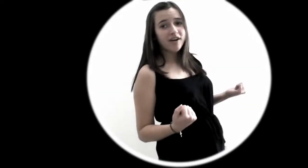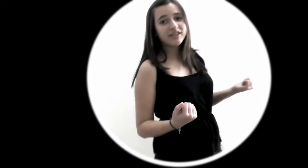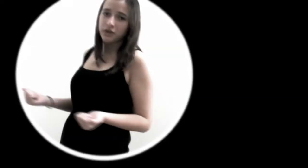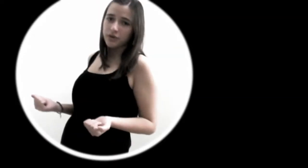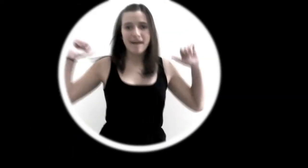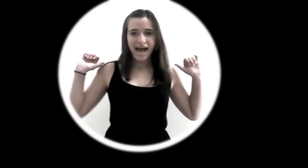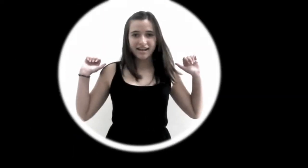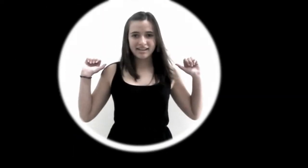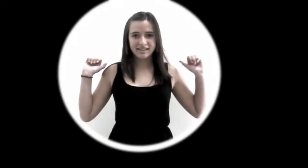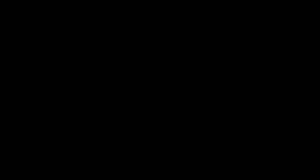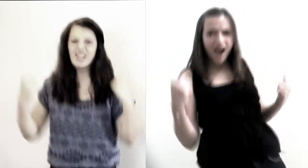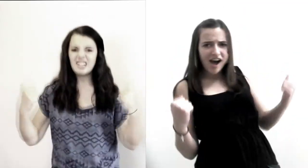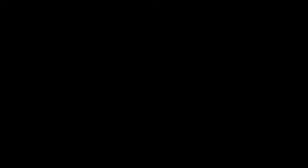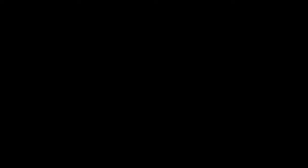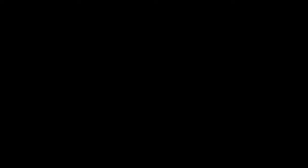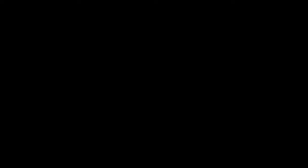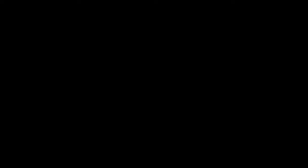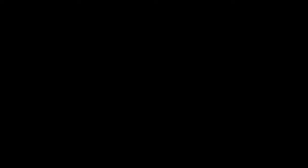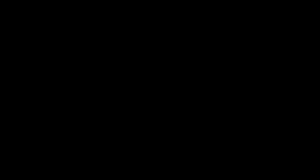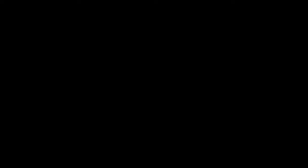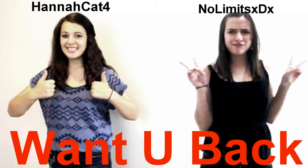wrong, wrong You're back Mmm,